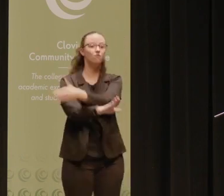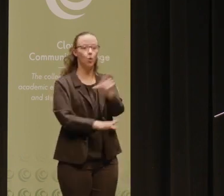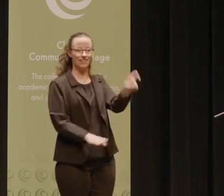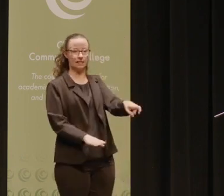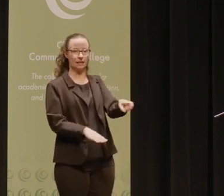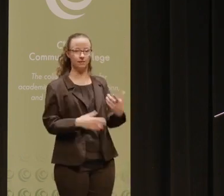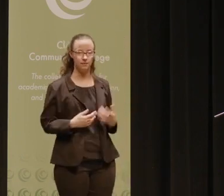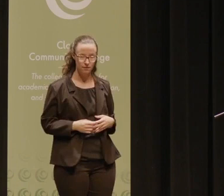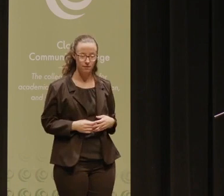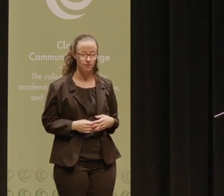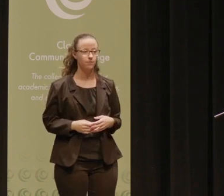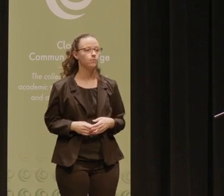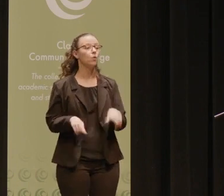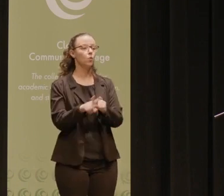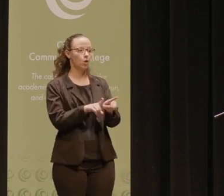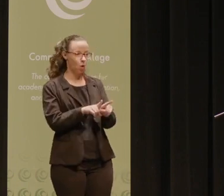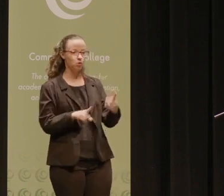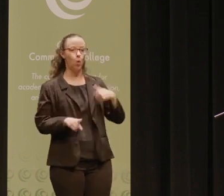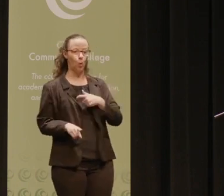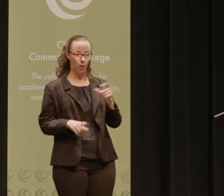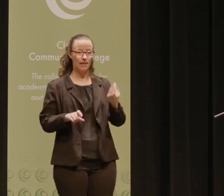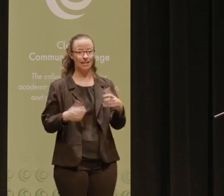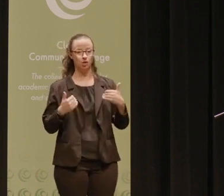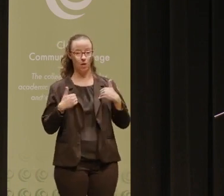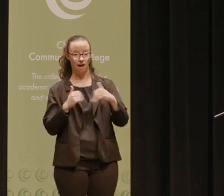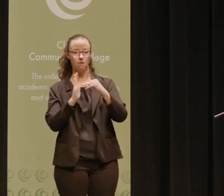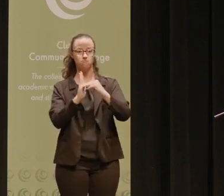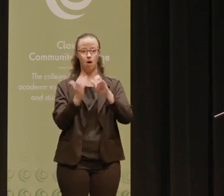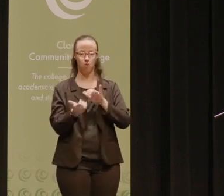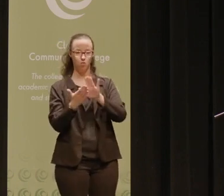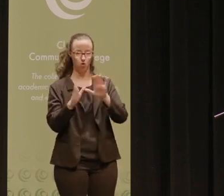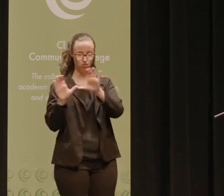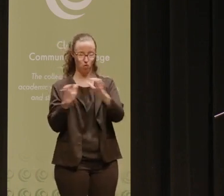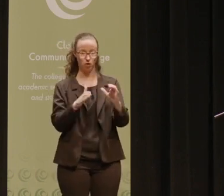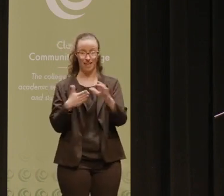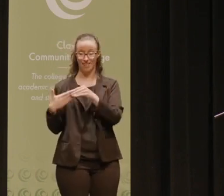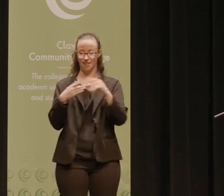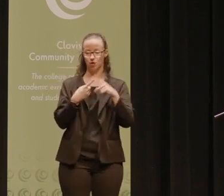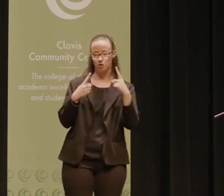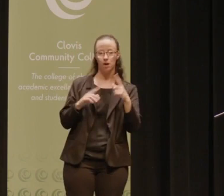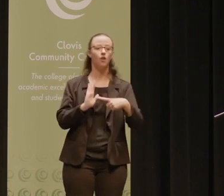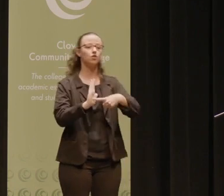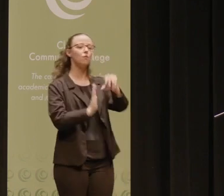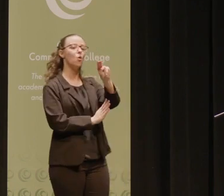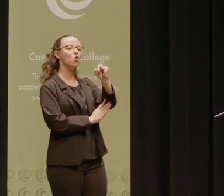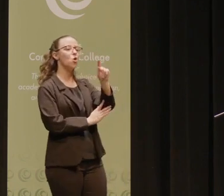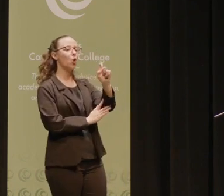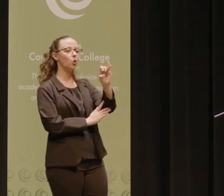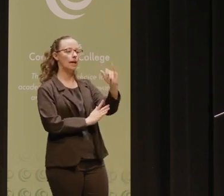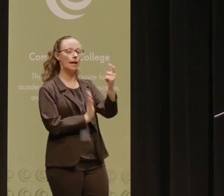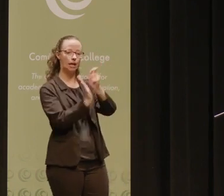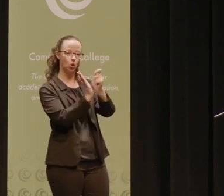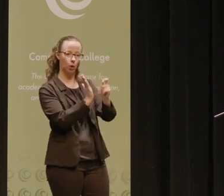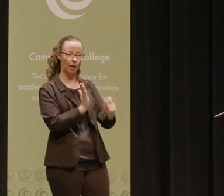need them. We also need to model approaches to the course that will lead to their success. For example, note-taking is one